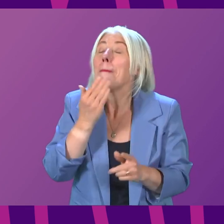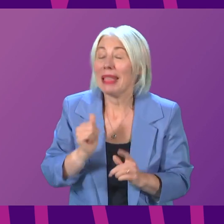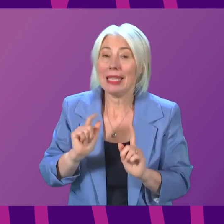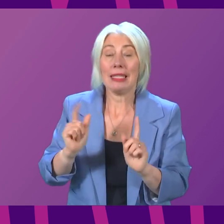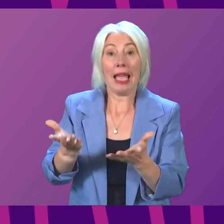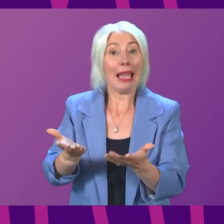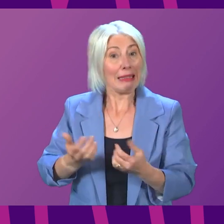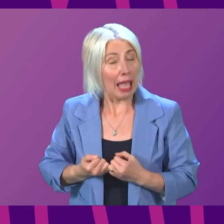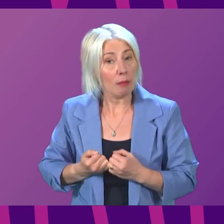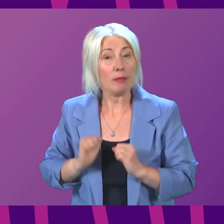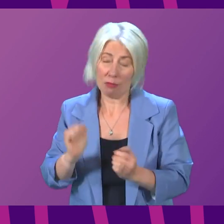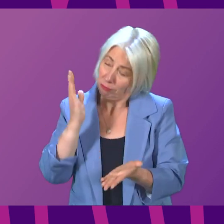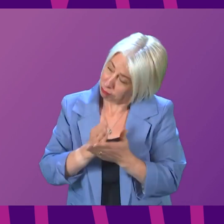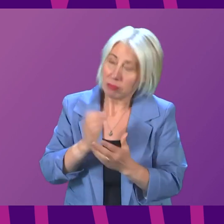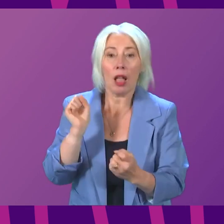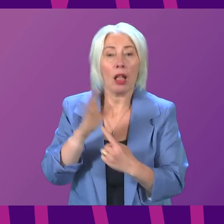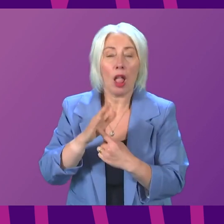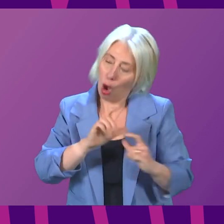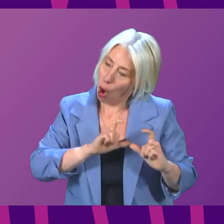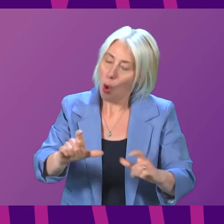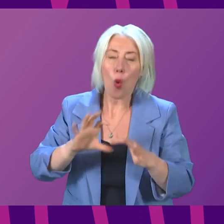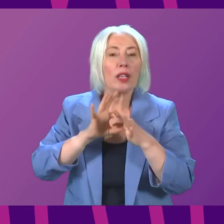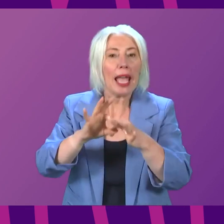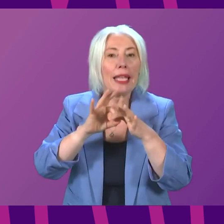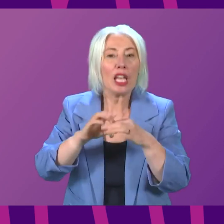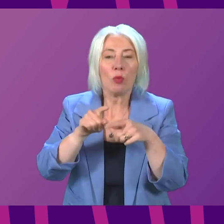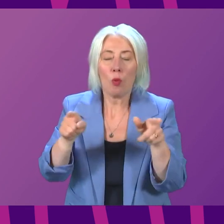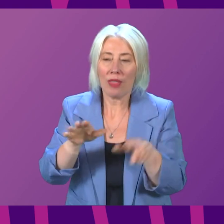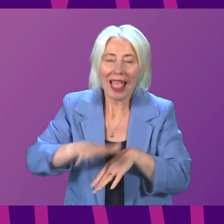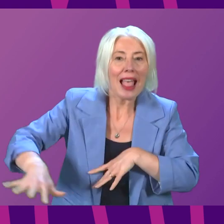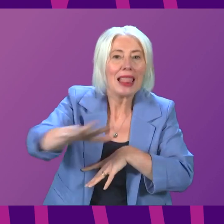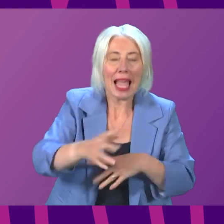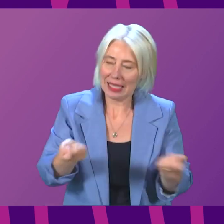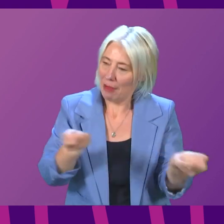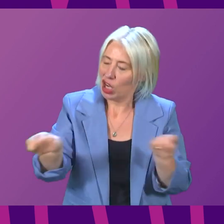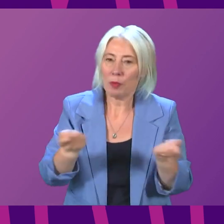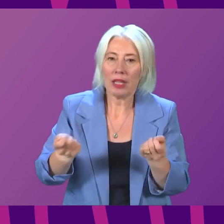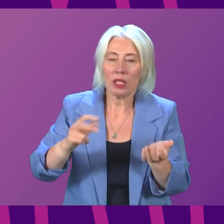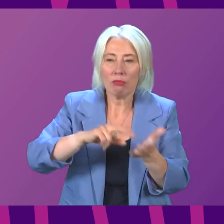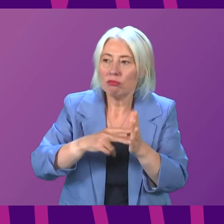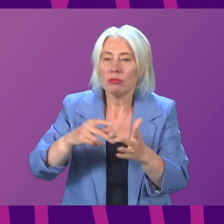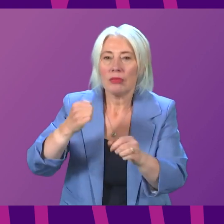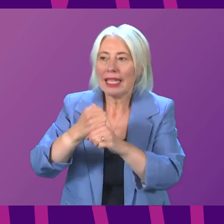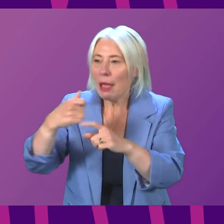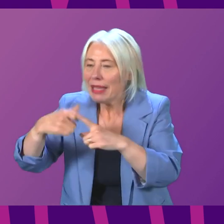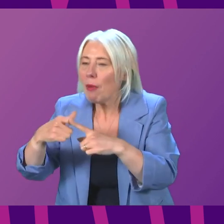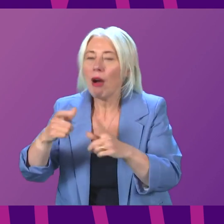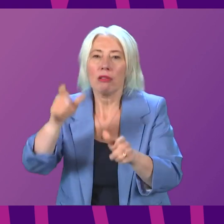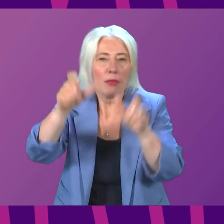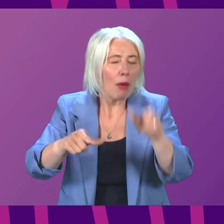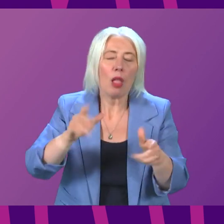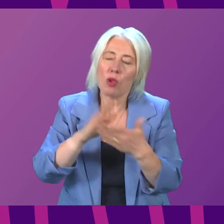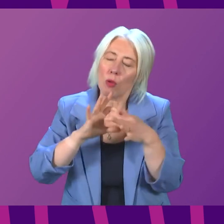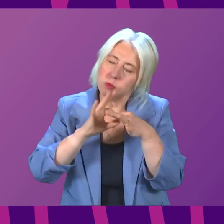absolutely prioritise ongoing engagement with land management stakeholders, including gamekeepers, and that engagement will